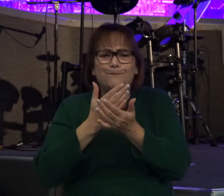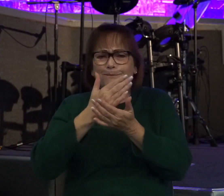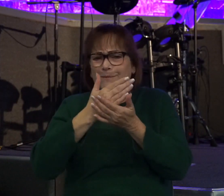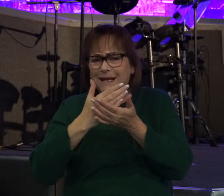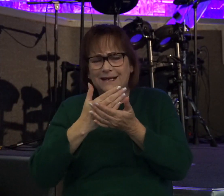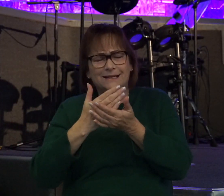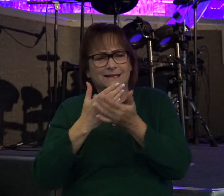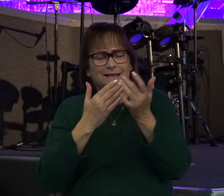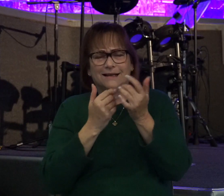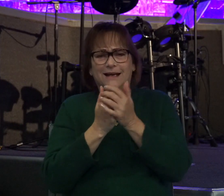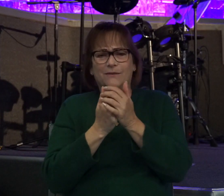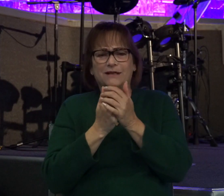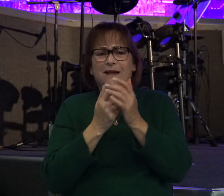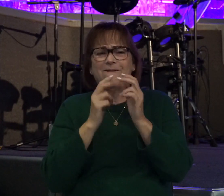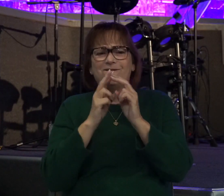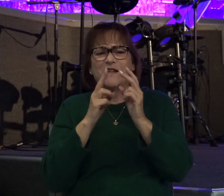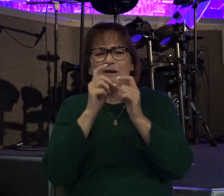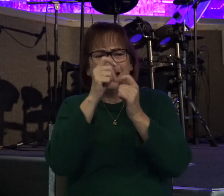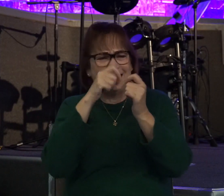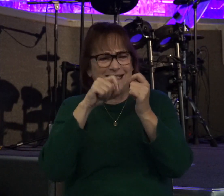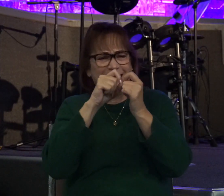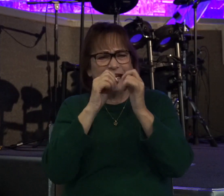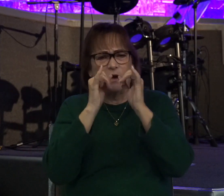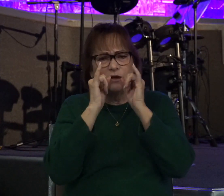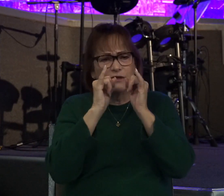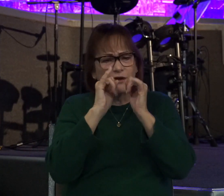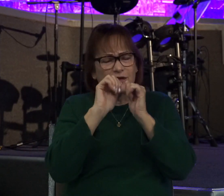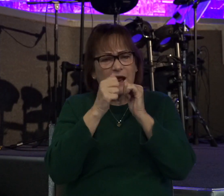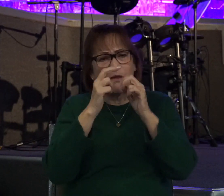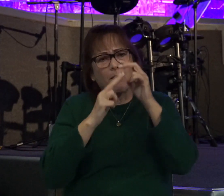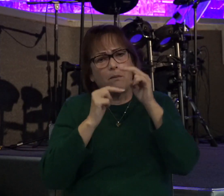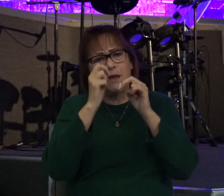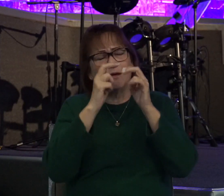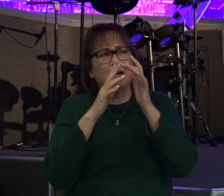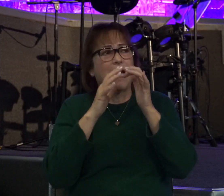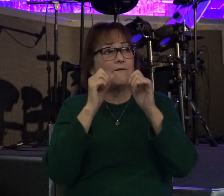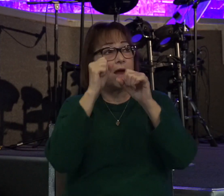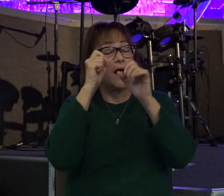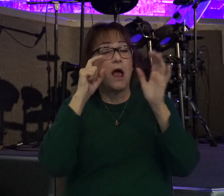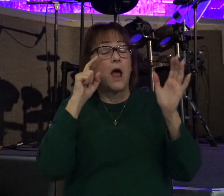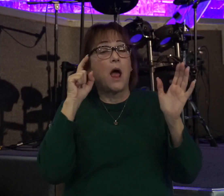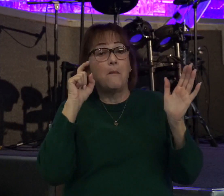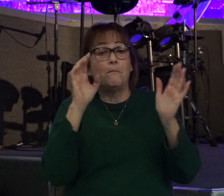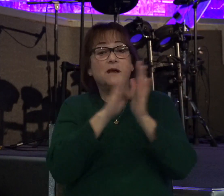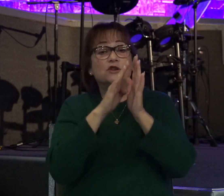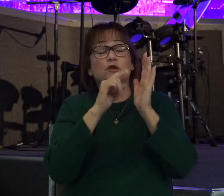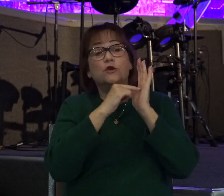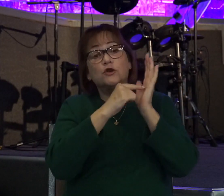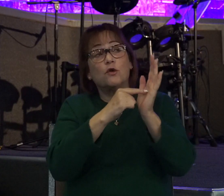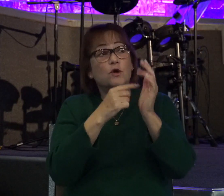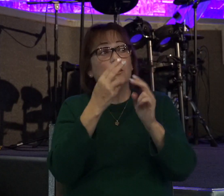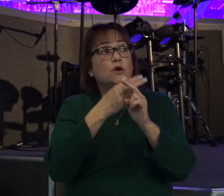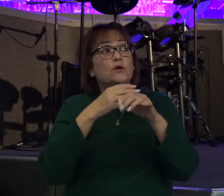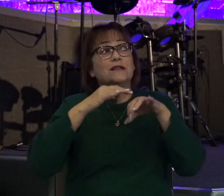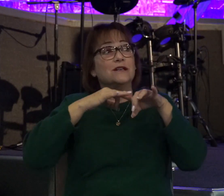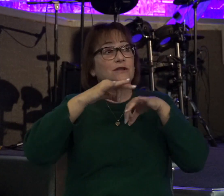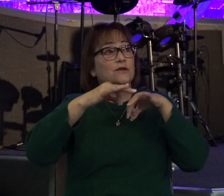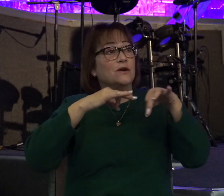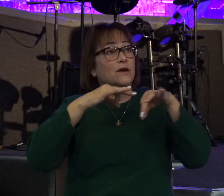detailed in the instructions. I actually have a picture to show you using the description and dimensions of what the Bible